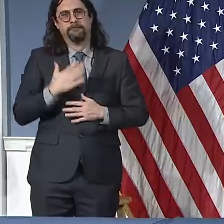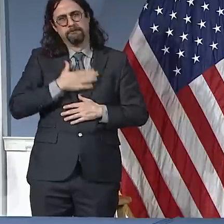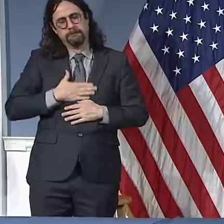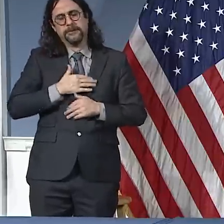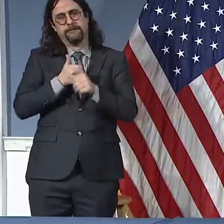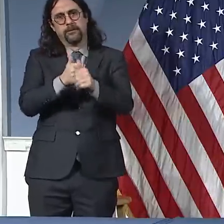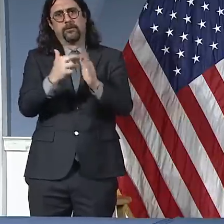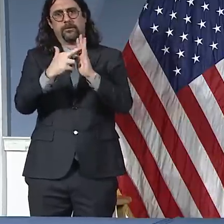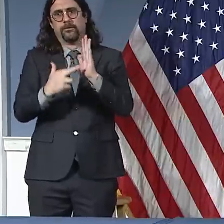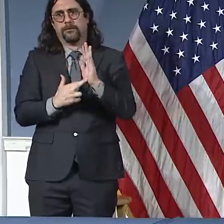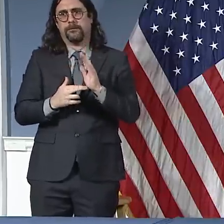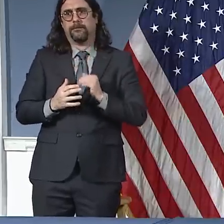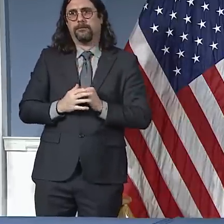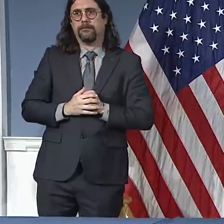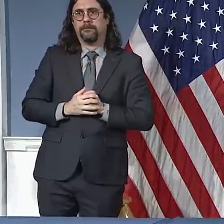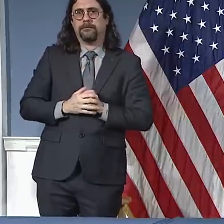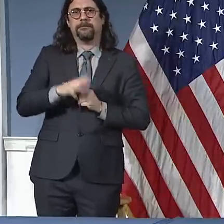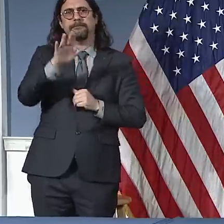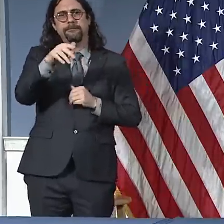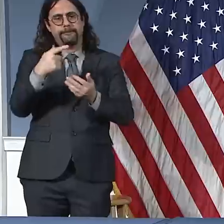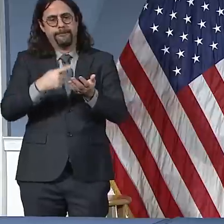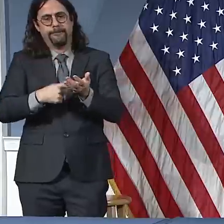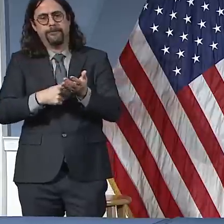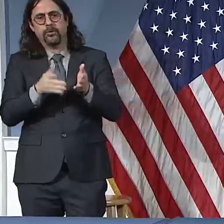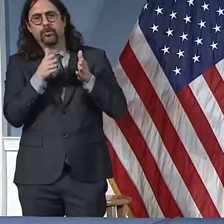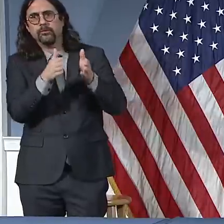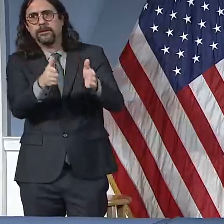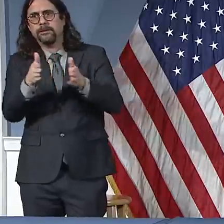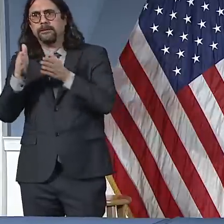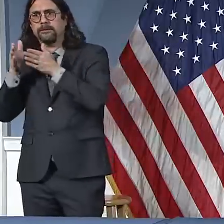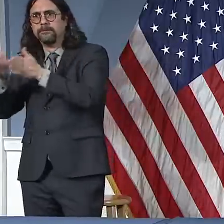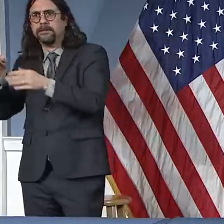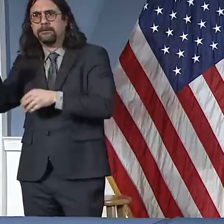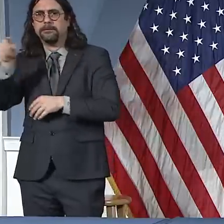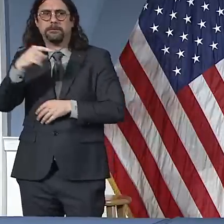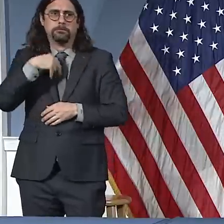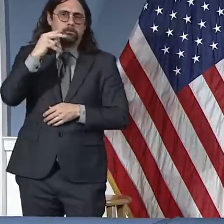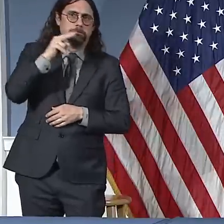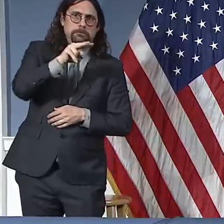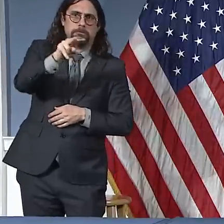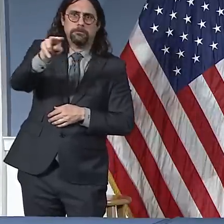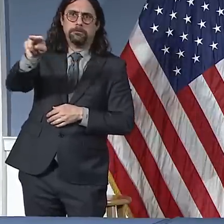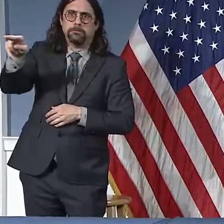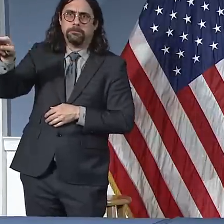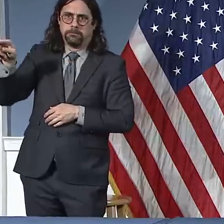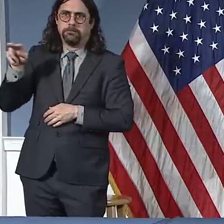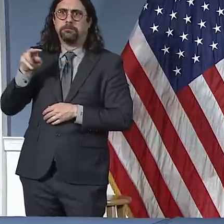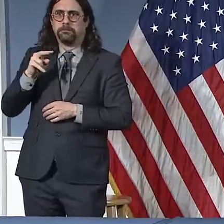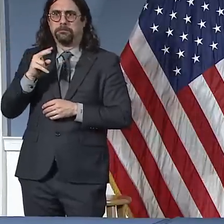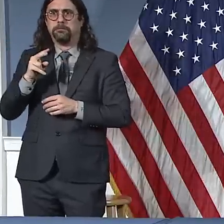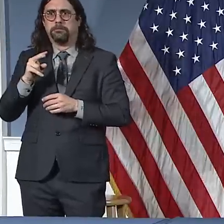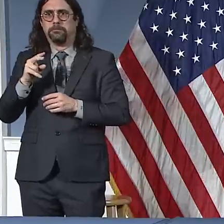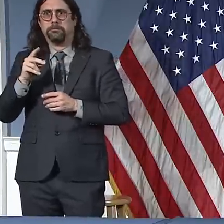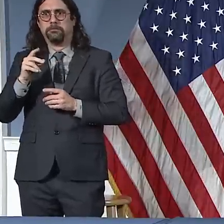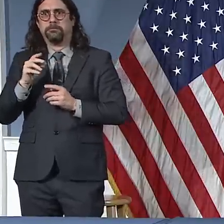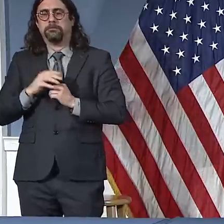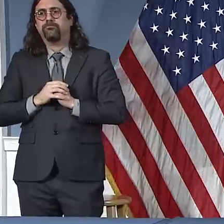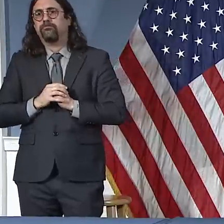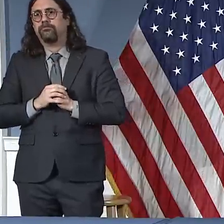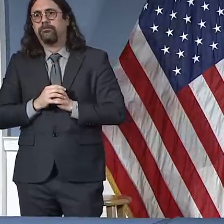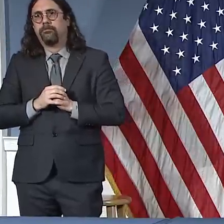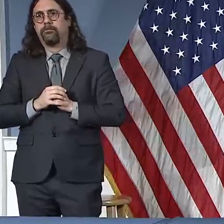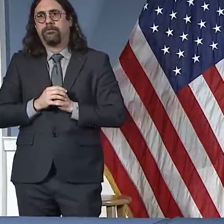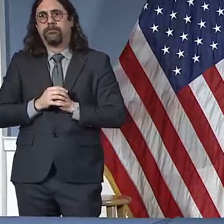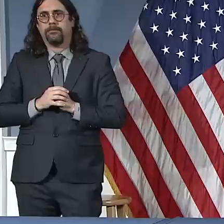opened up. This will be a pilot program. We'll do up to two streets per borough. And everyone wants to make sure